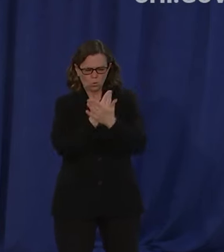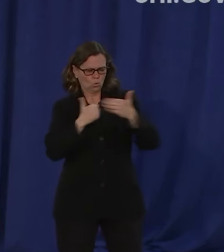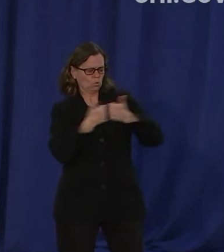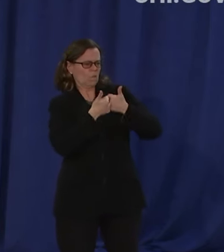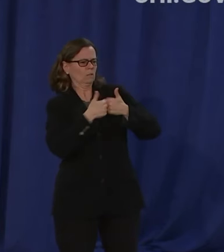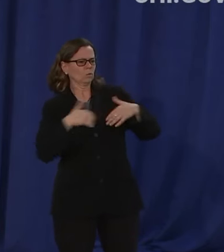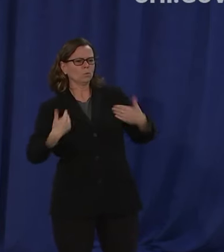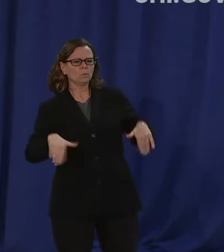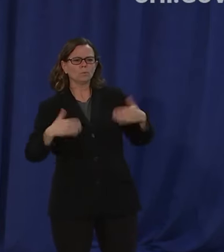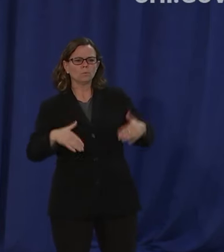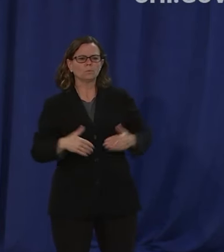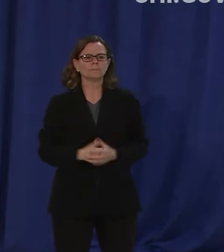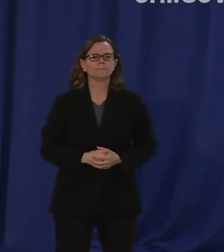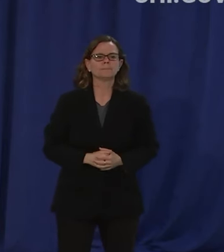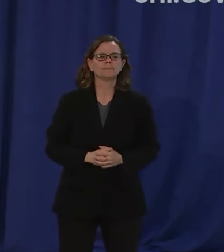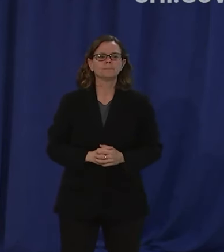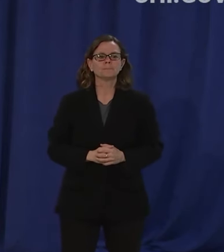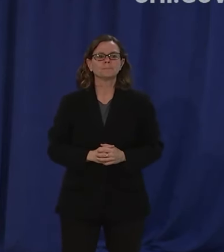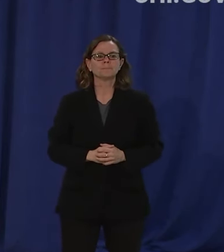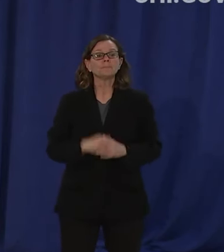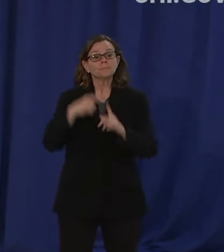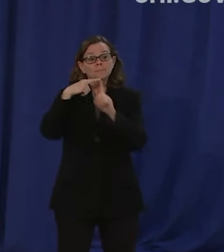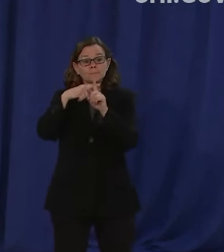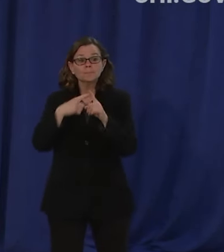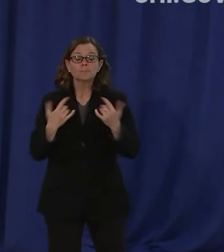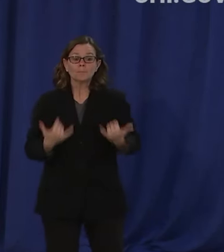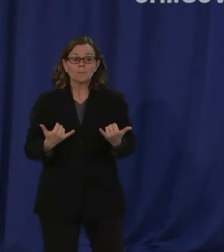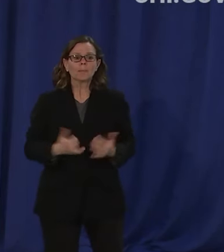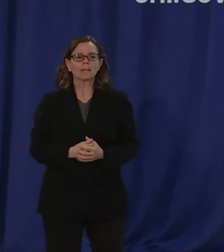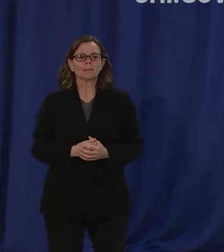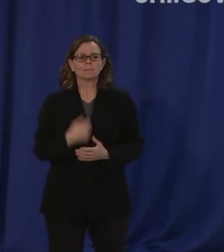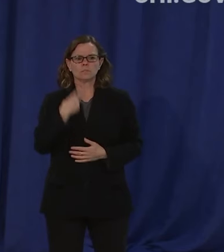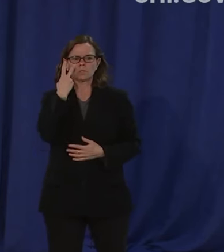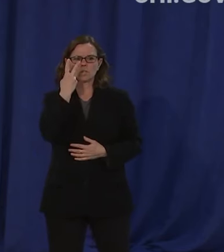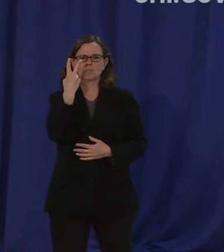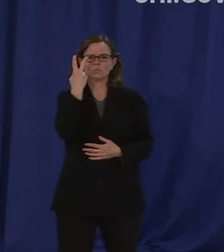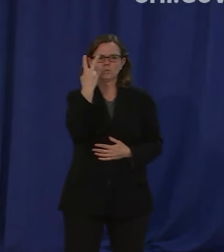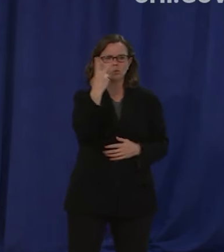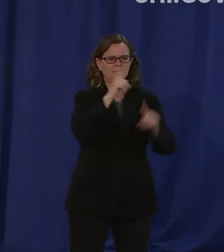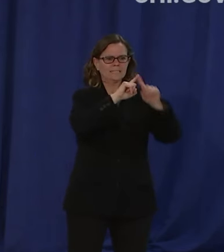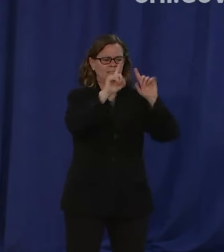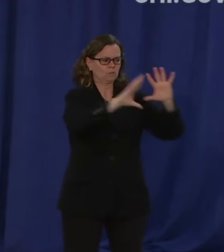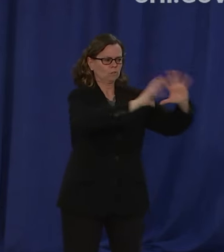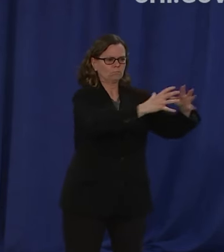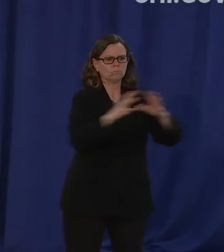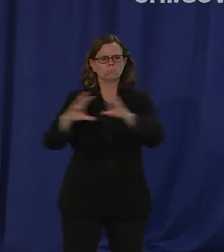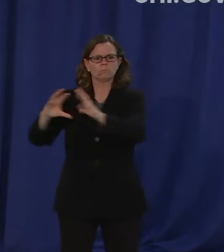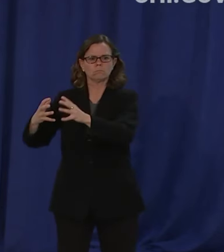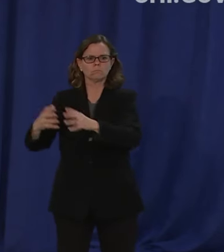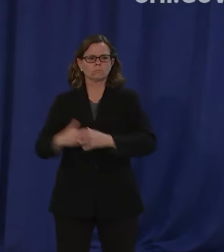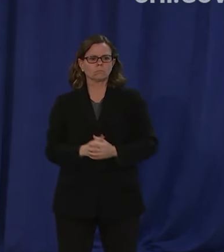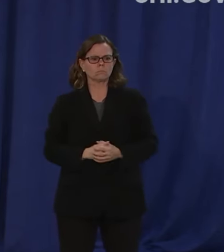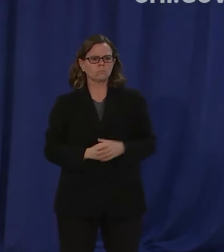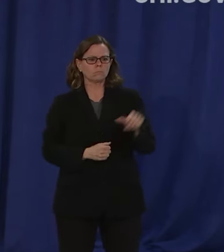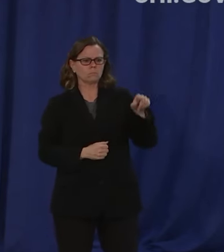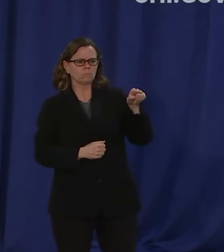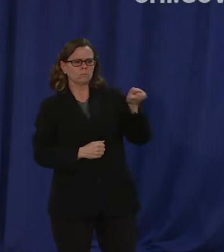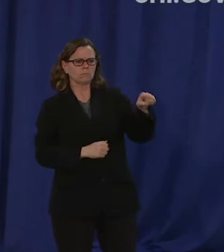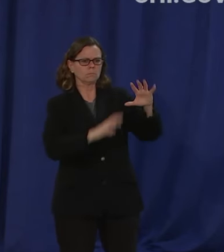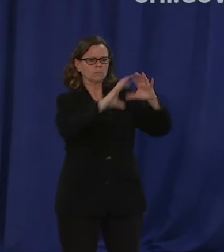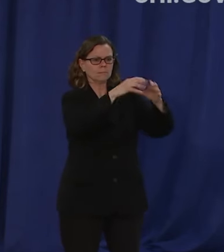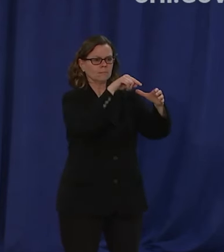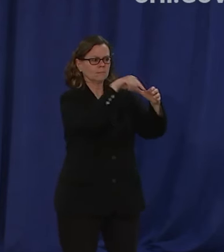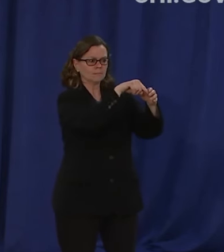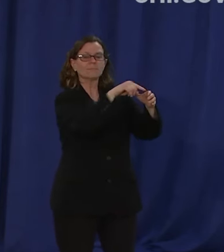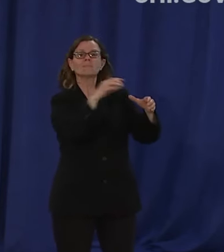stark differences in that effort. On one side was a vast majority of our city council members